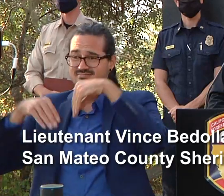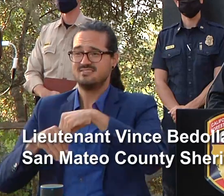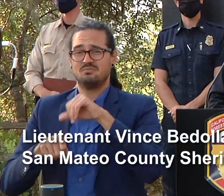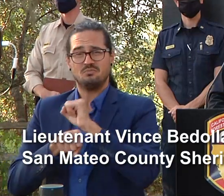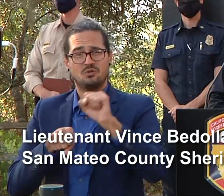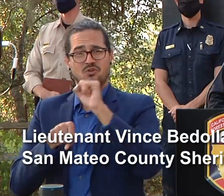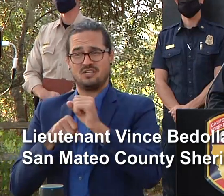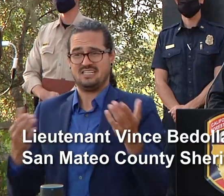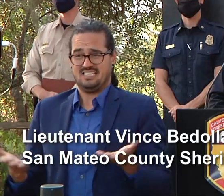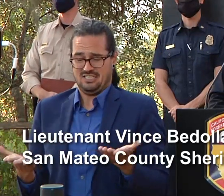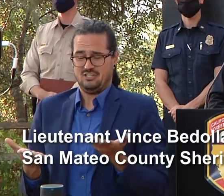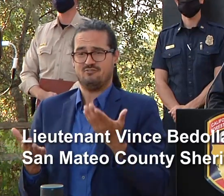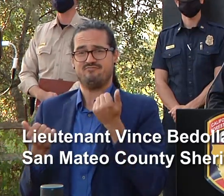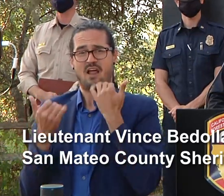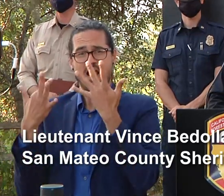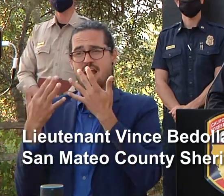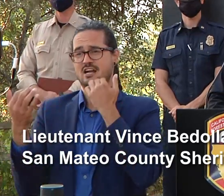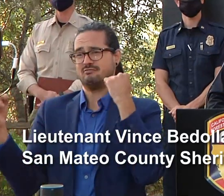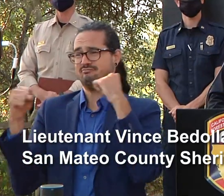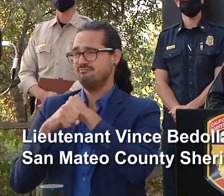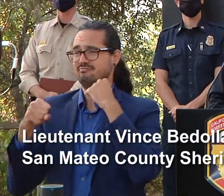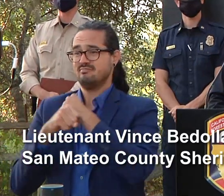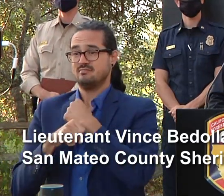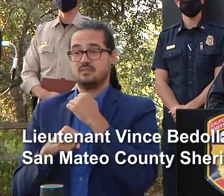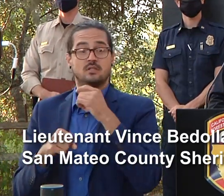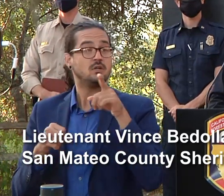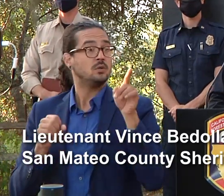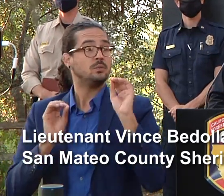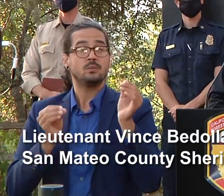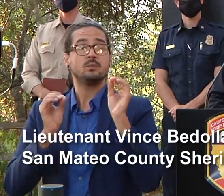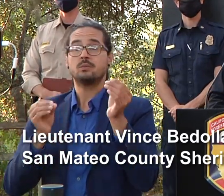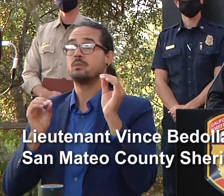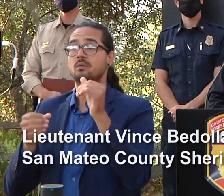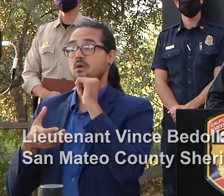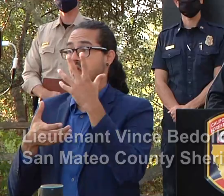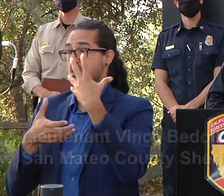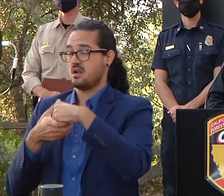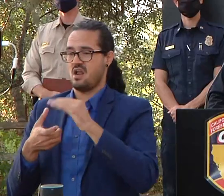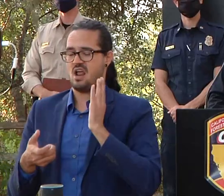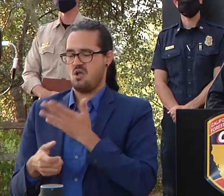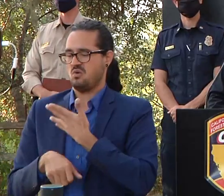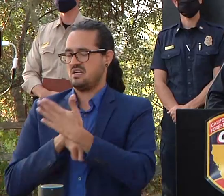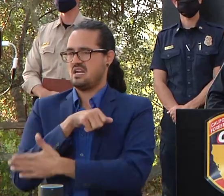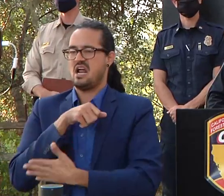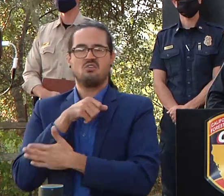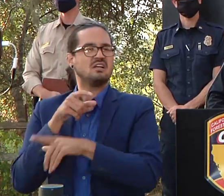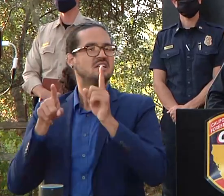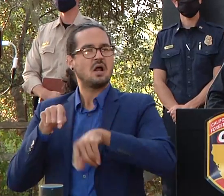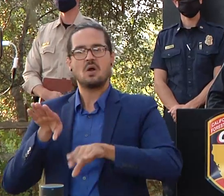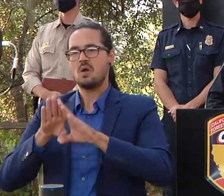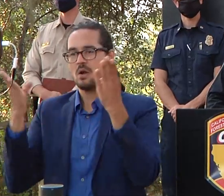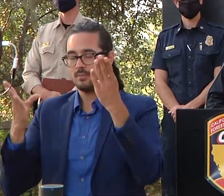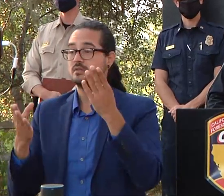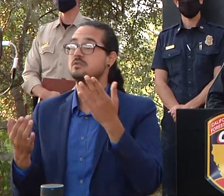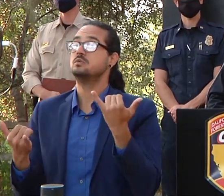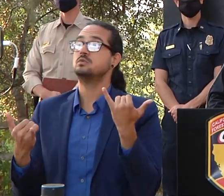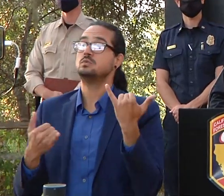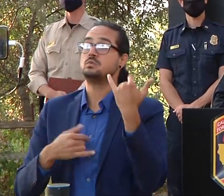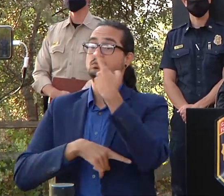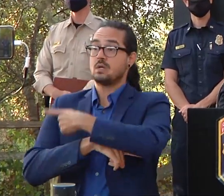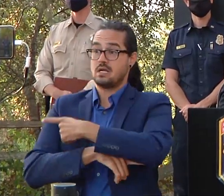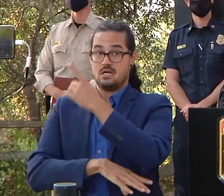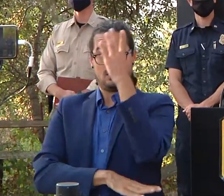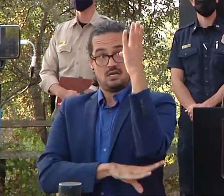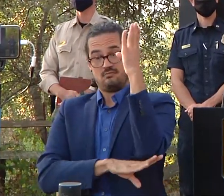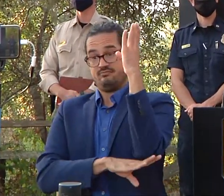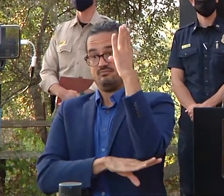efforts our repopulation would not be possible in our county today at 12 pm we delivered some excellent news about the repopulation